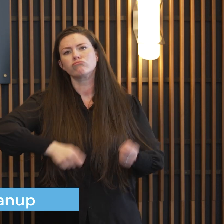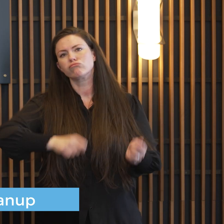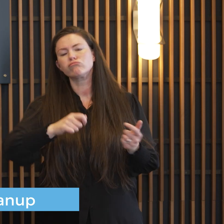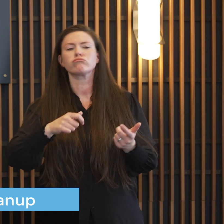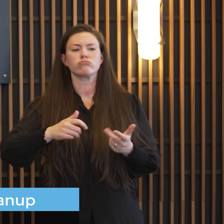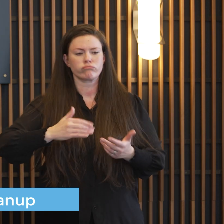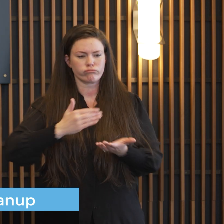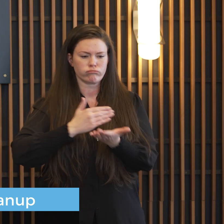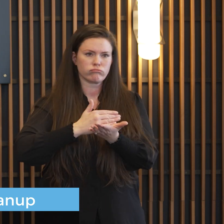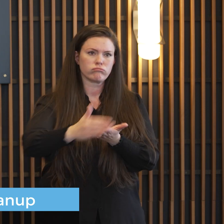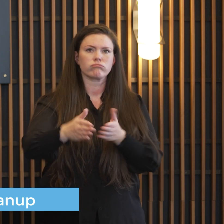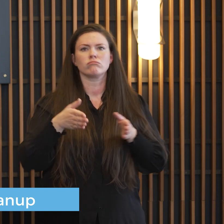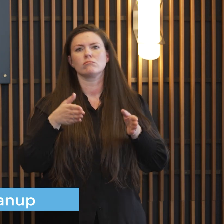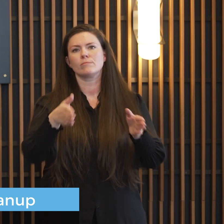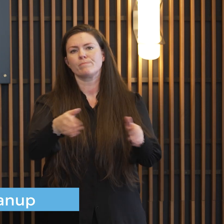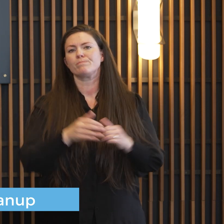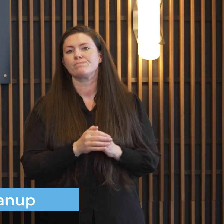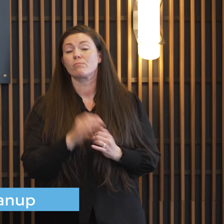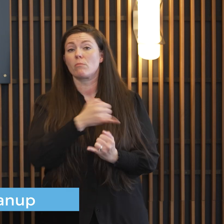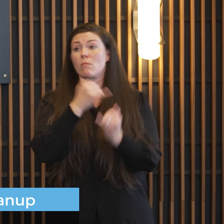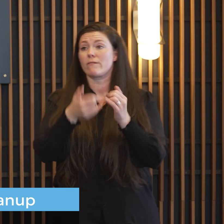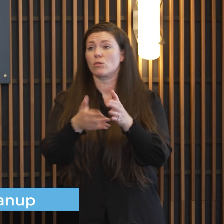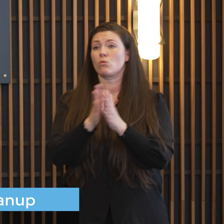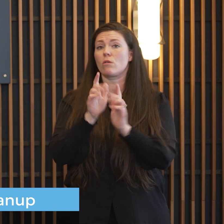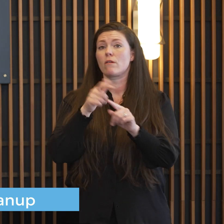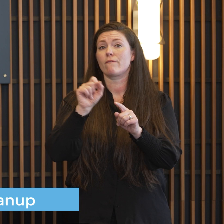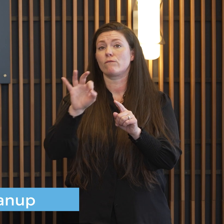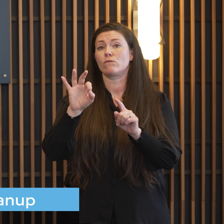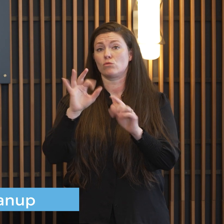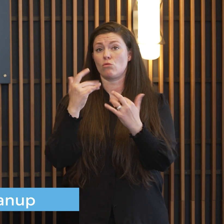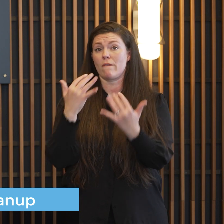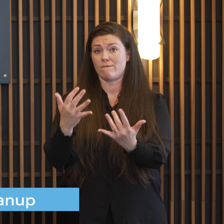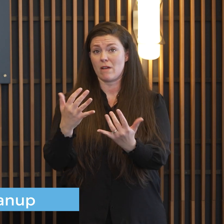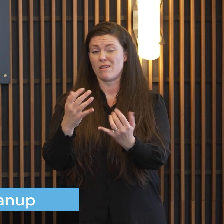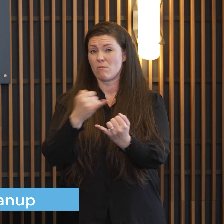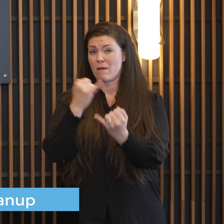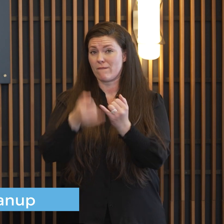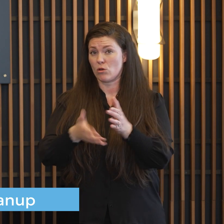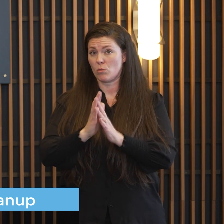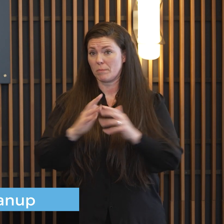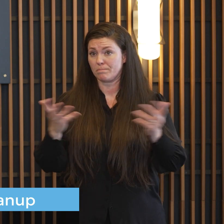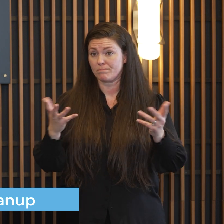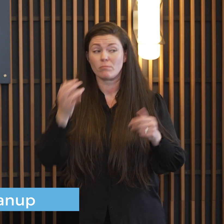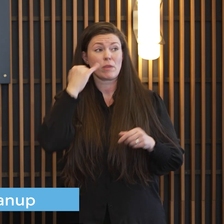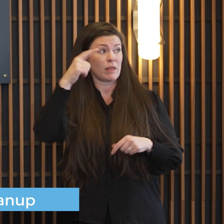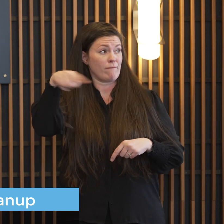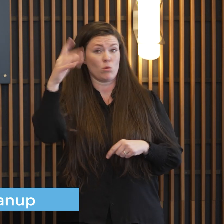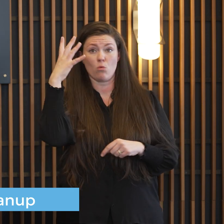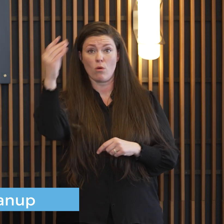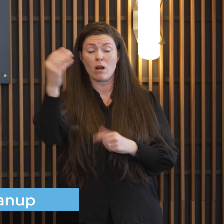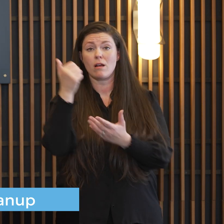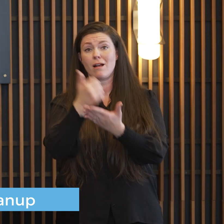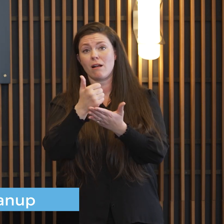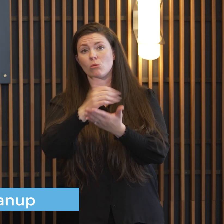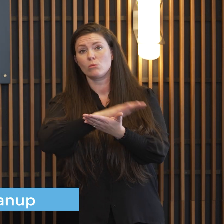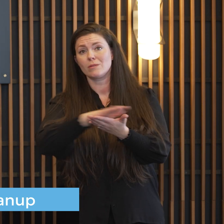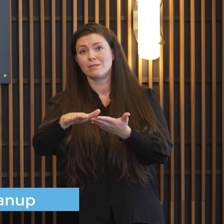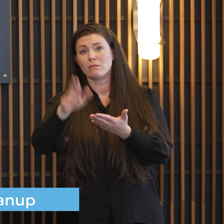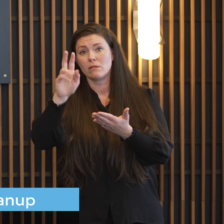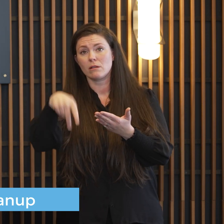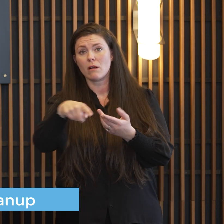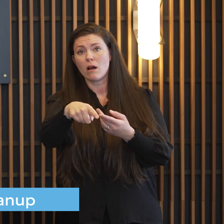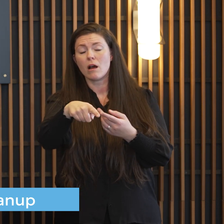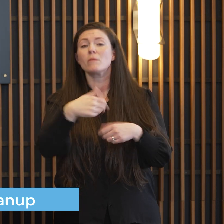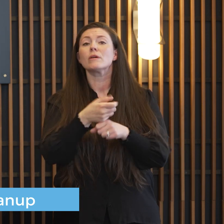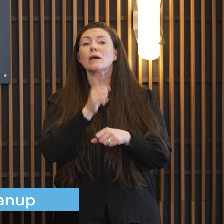and then my final request is from sioux falls fire when when residents are out there and getting cleaned out i'd ask residents to